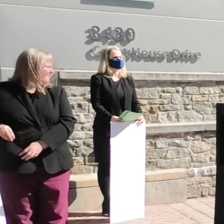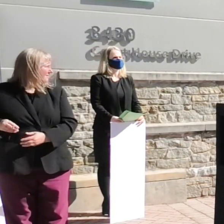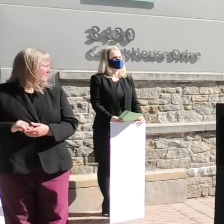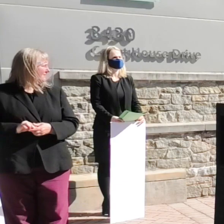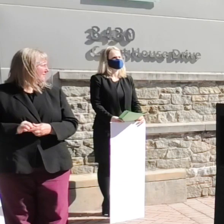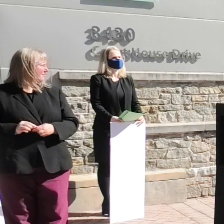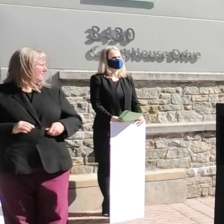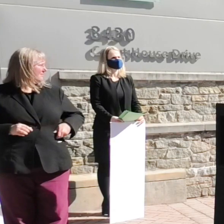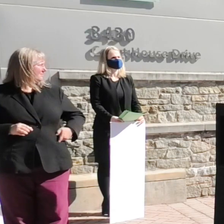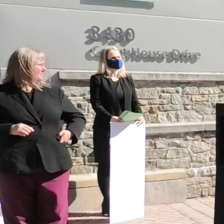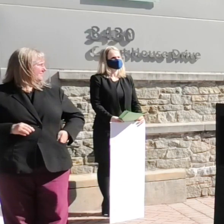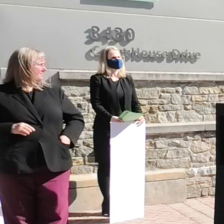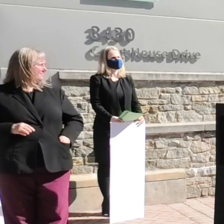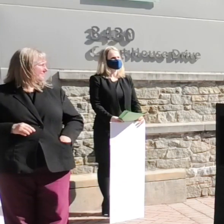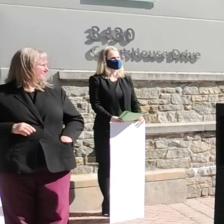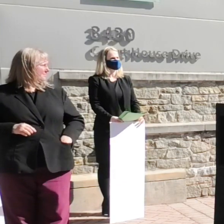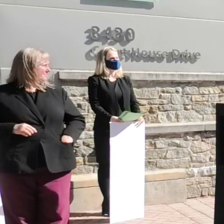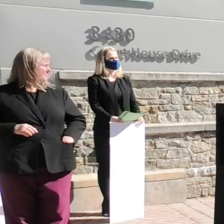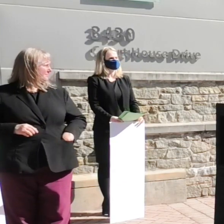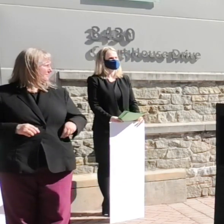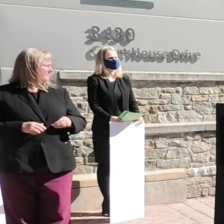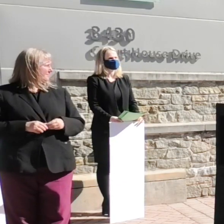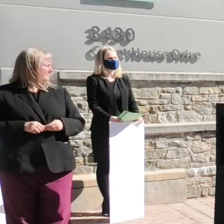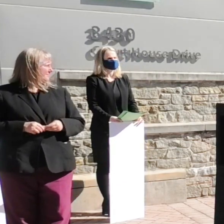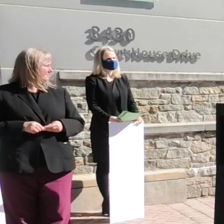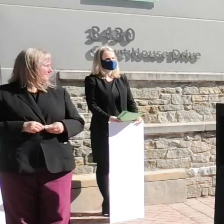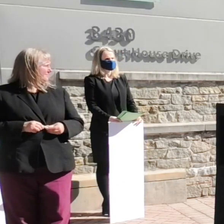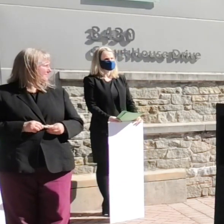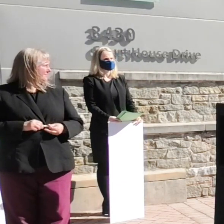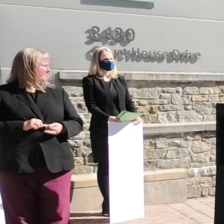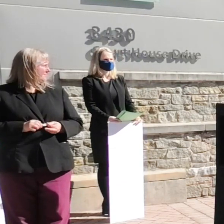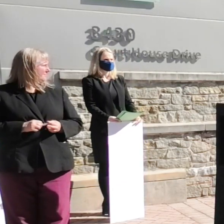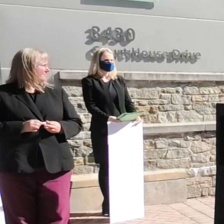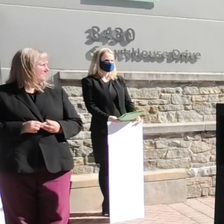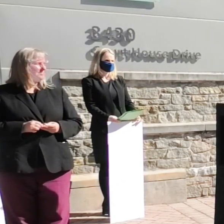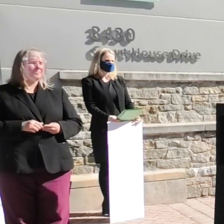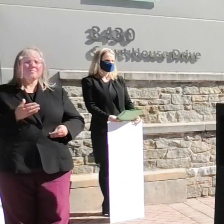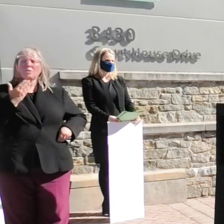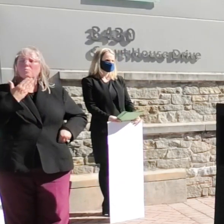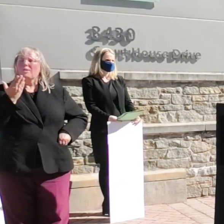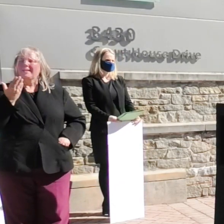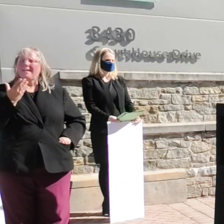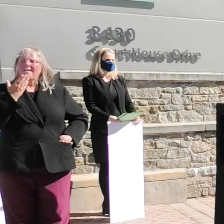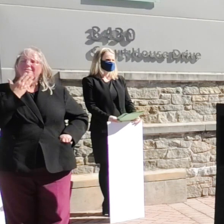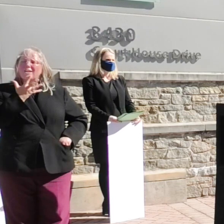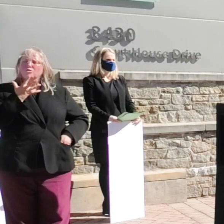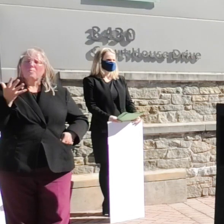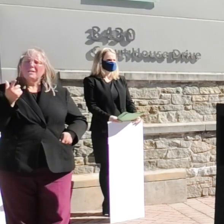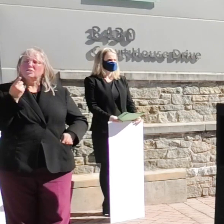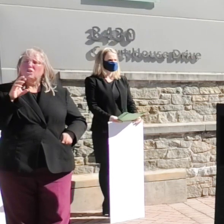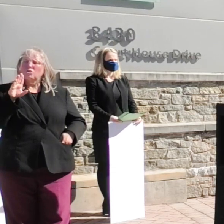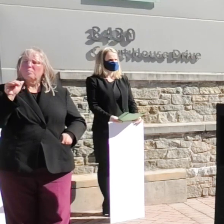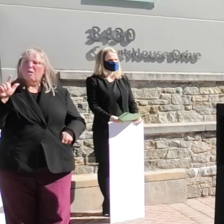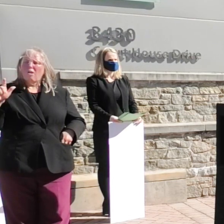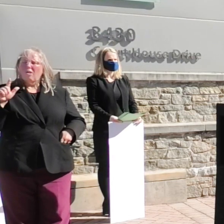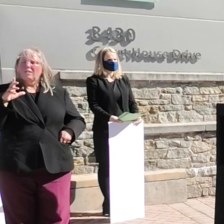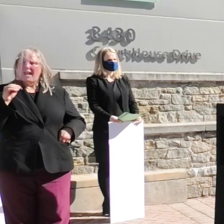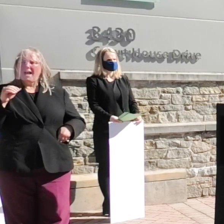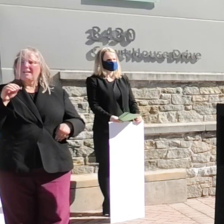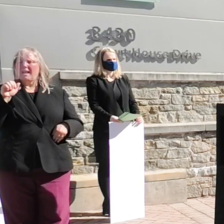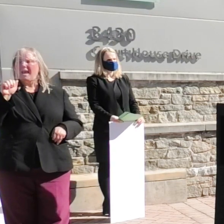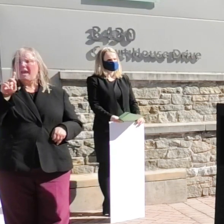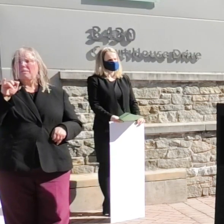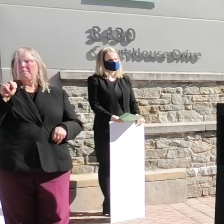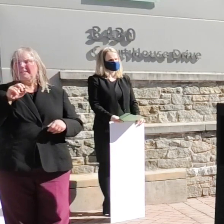this looks good morning thank you so much Dr. Ball and admin